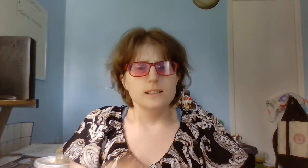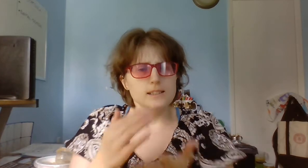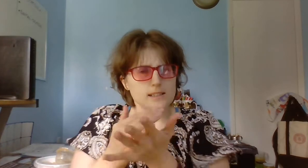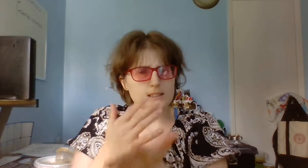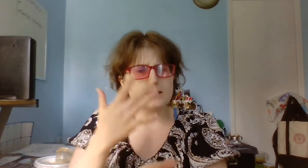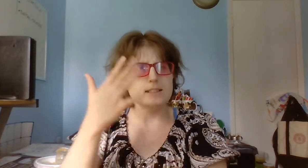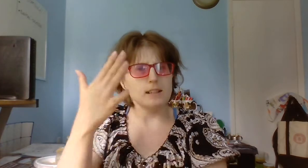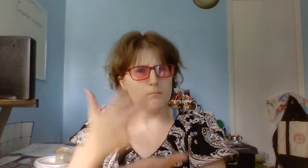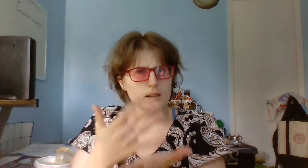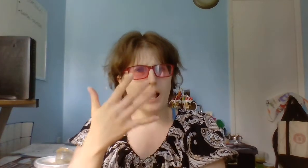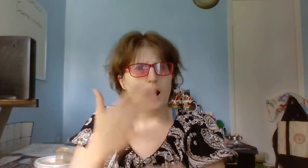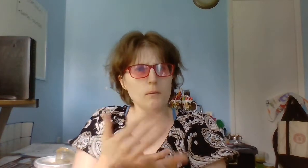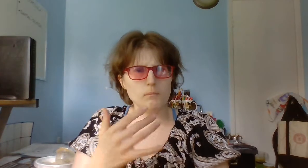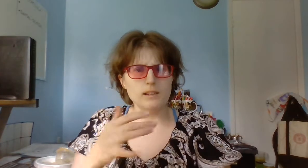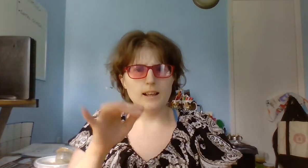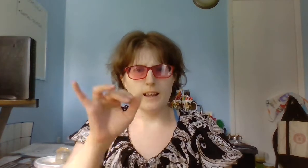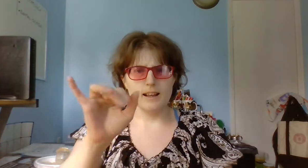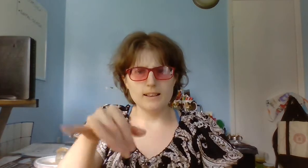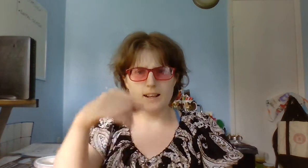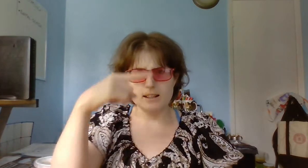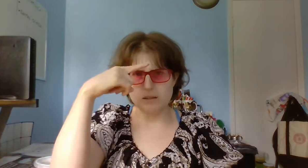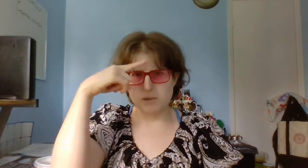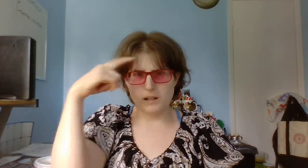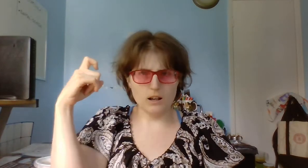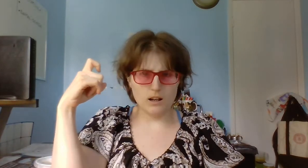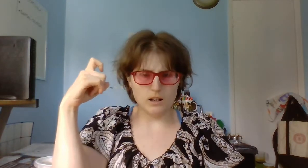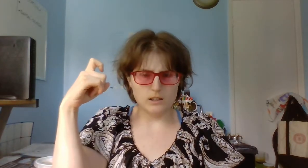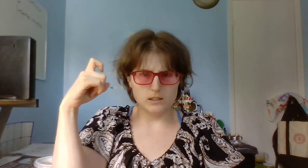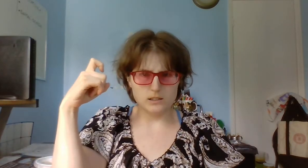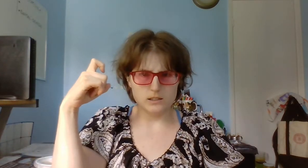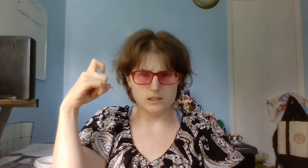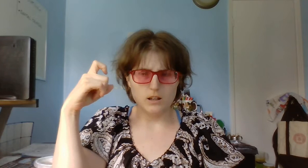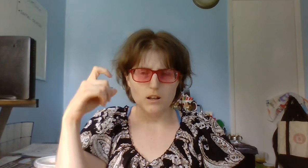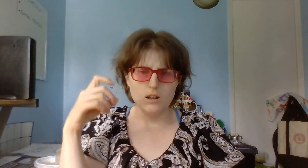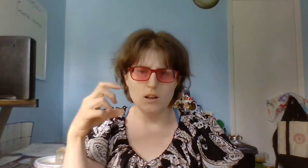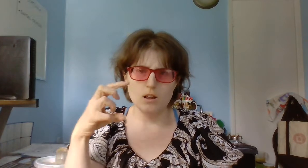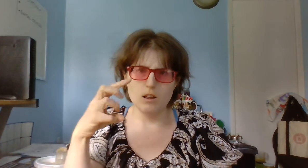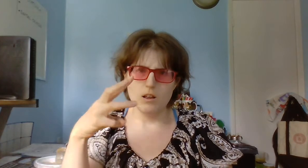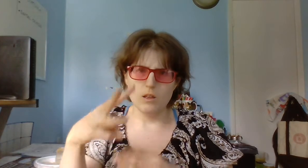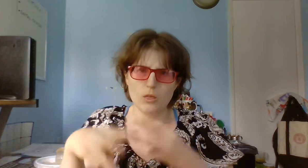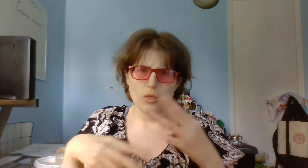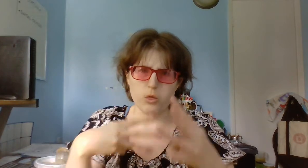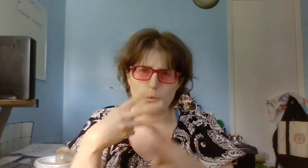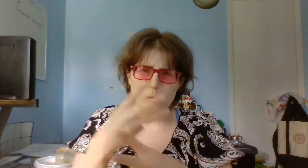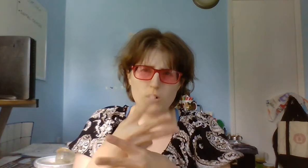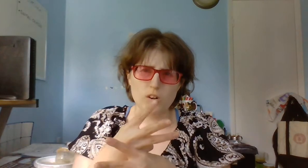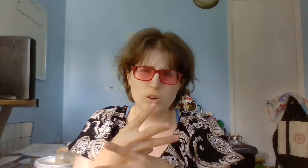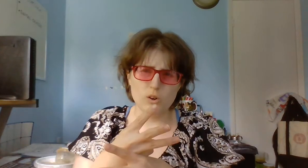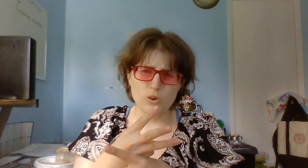Sometimes that's because the world